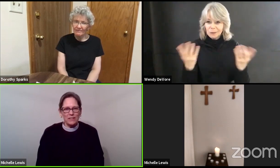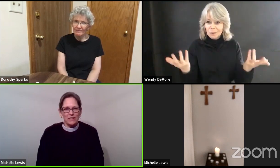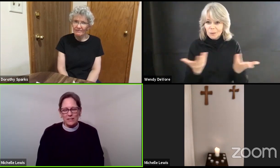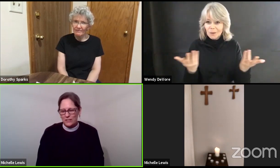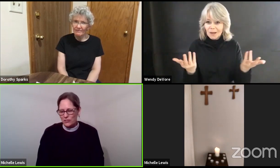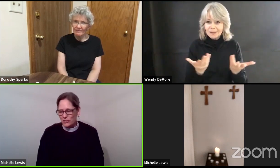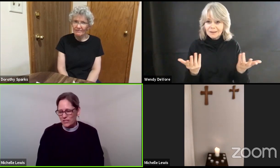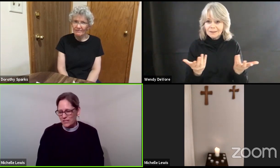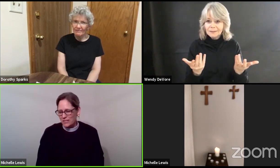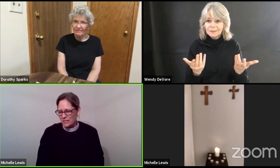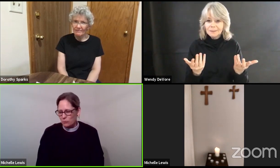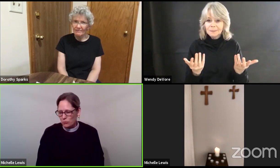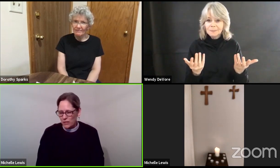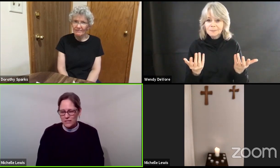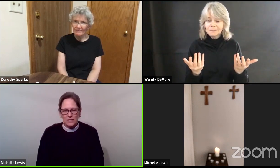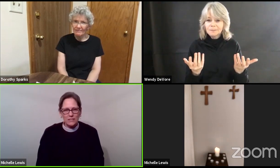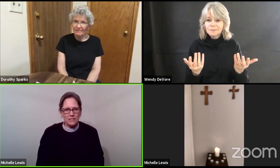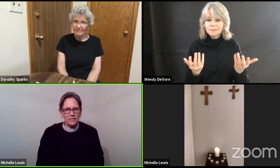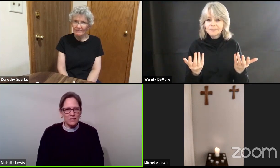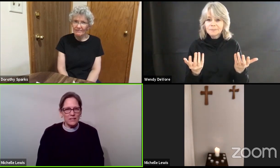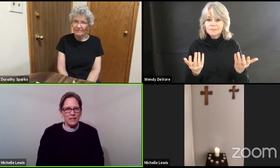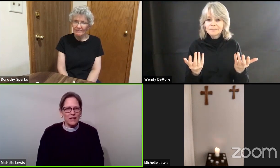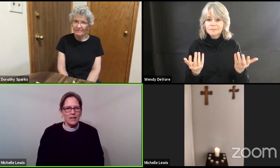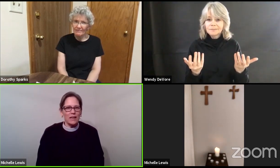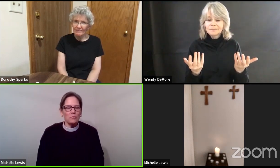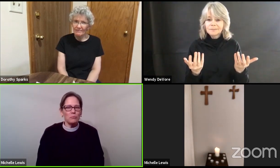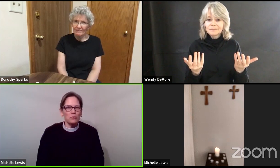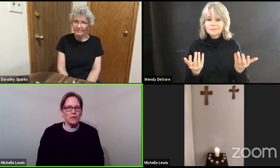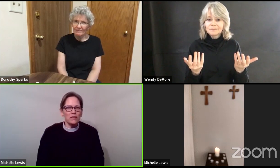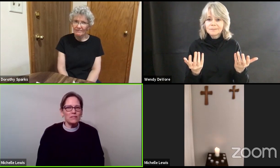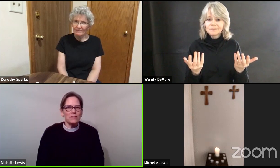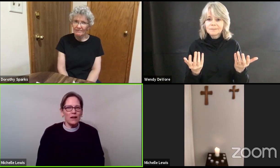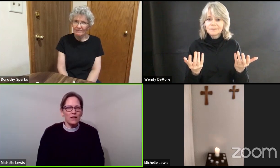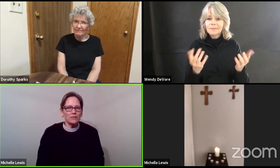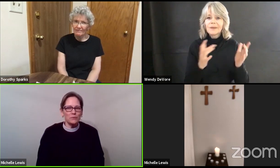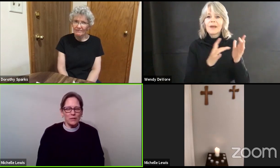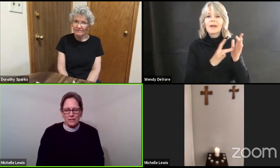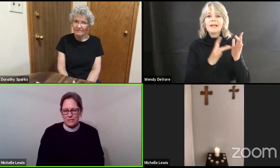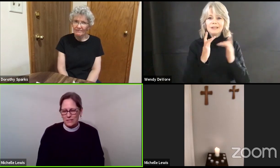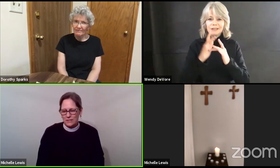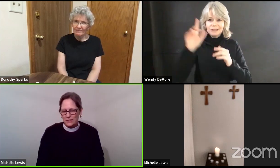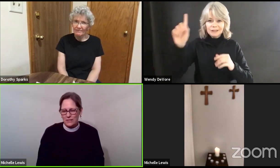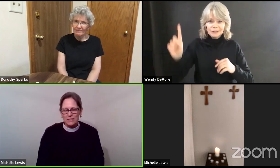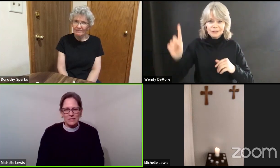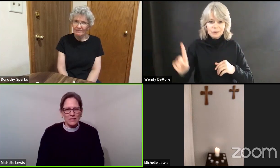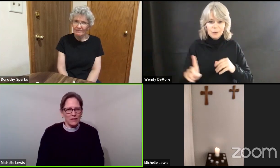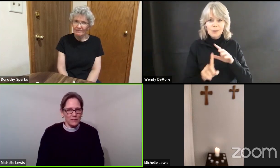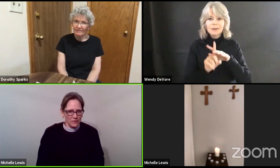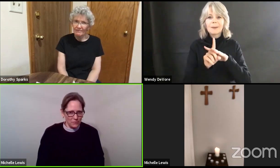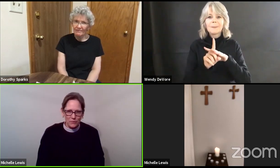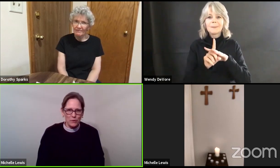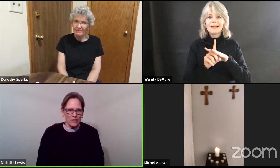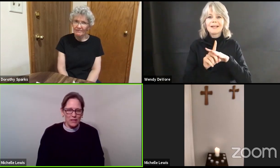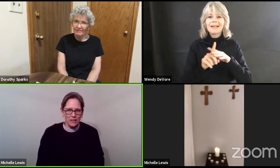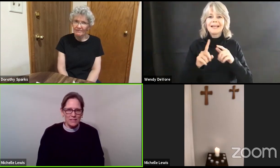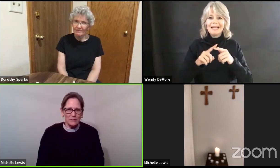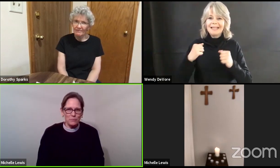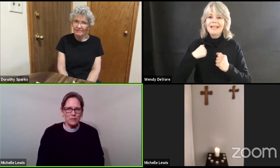Jesus is present and breathes onto us greeting us with